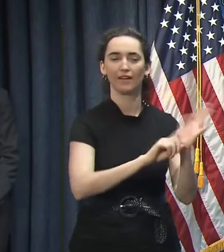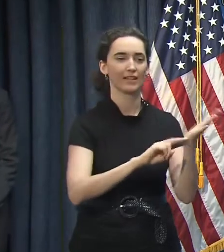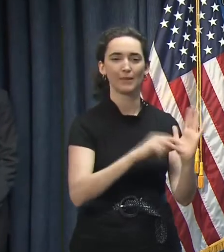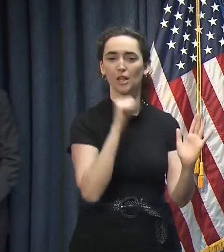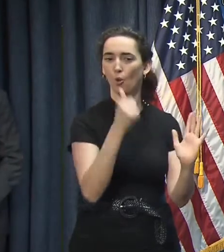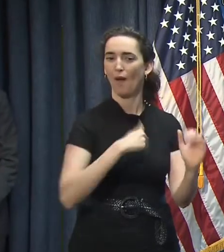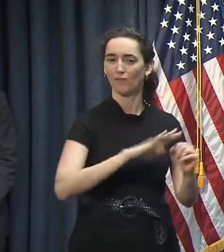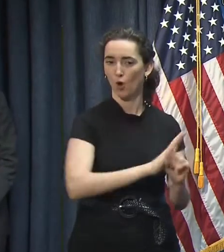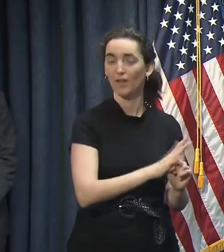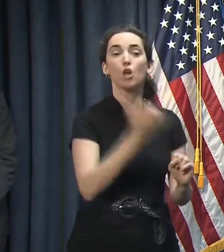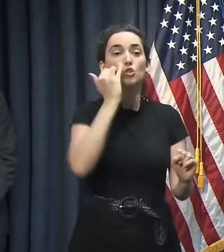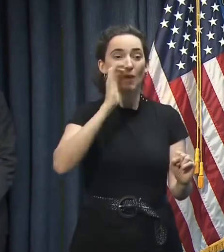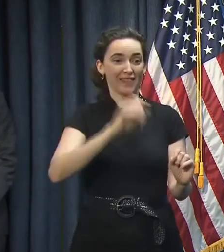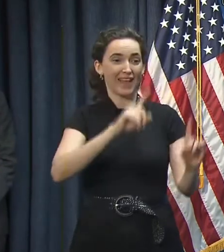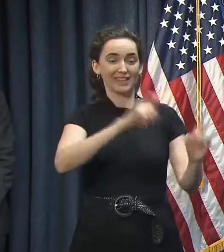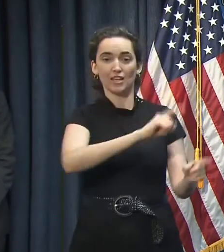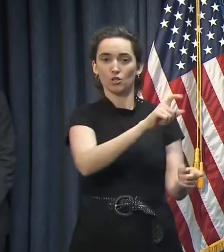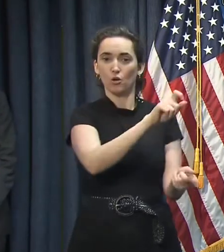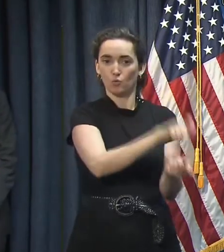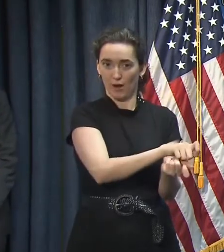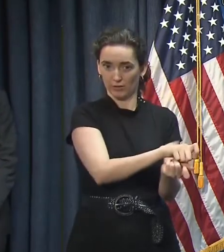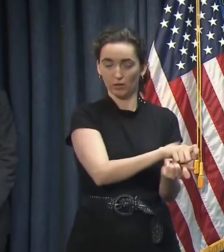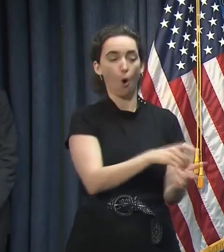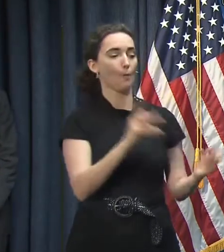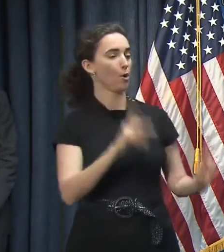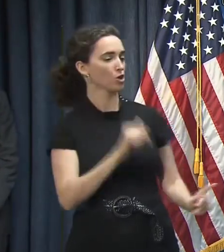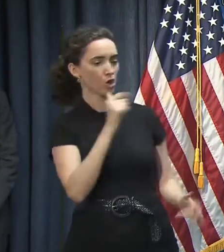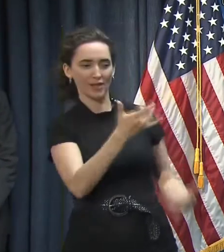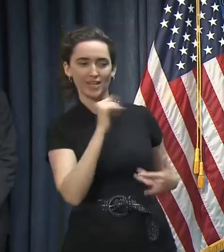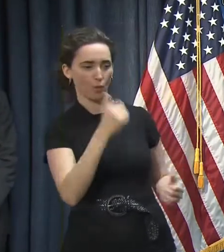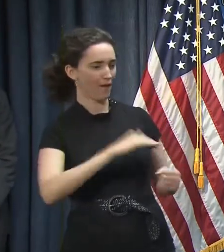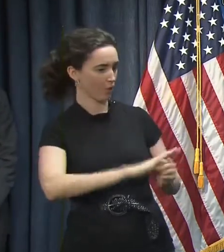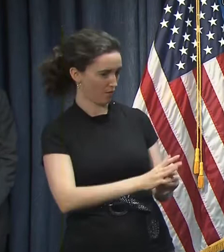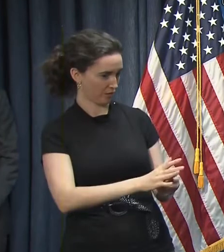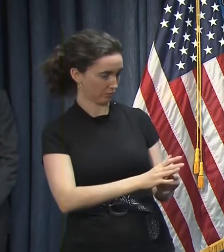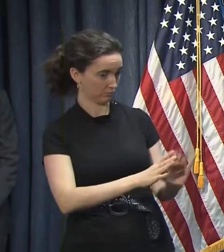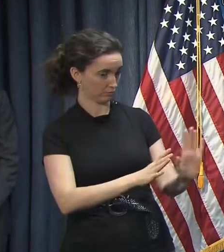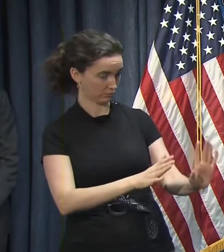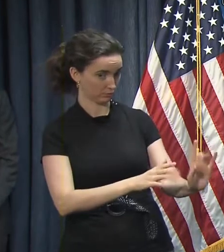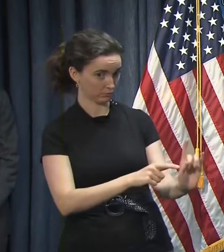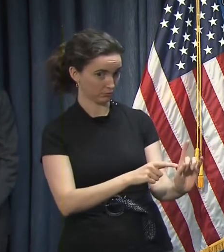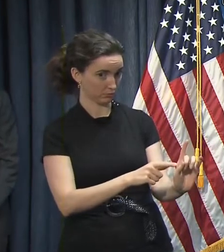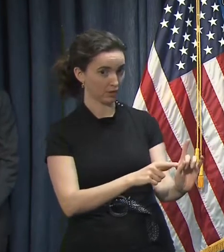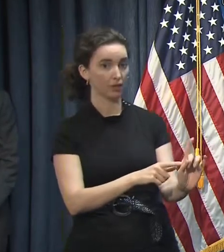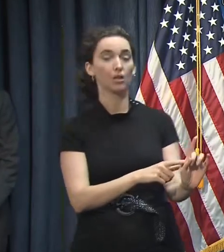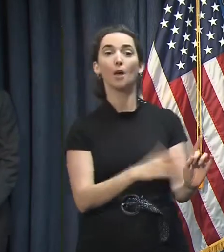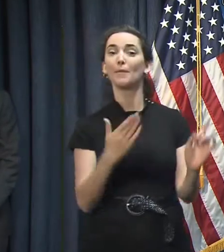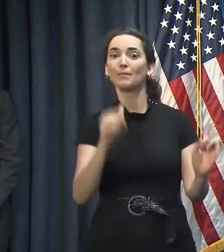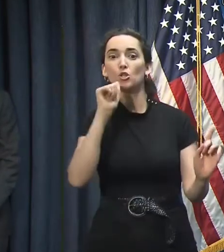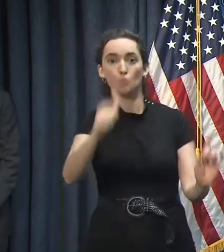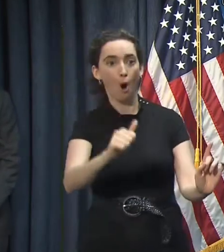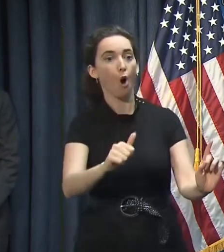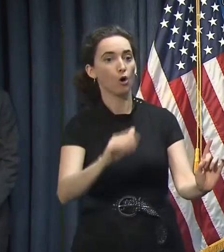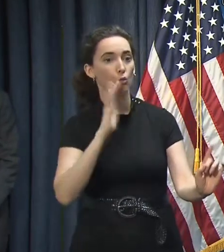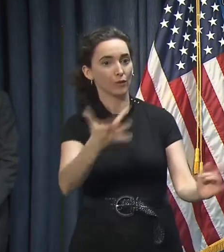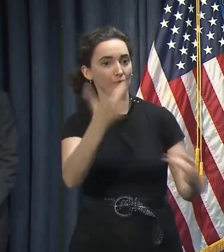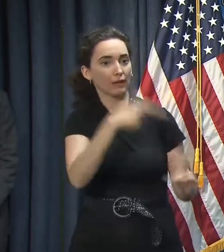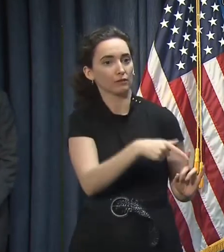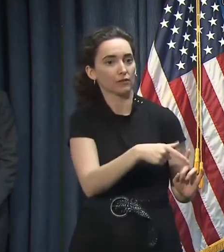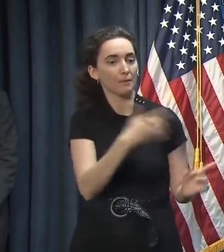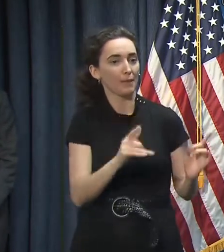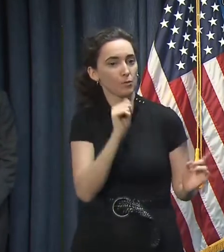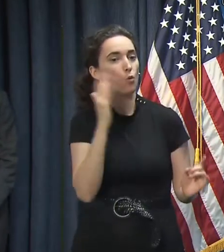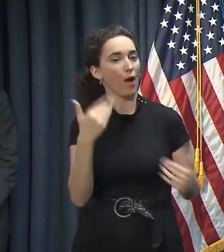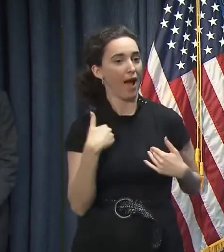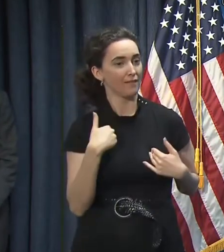that it's accurate. That individual does not have COVID-19. It doesn't mean that individual wouldn't be positive the next day. And so